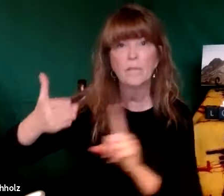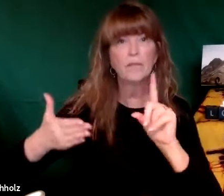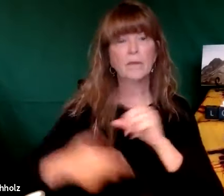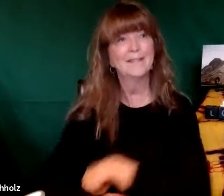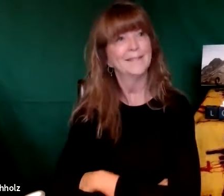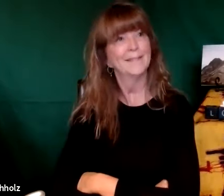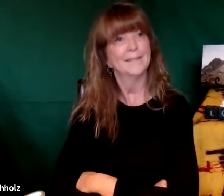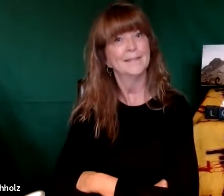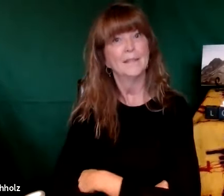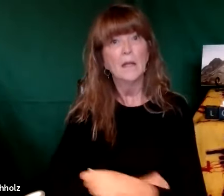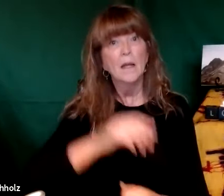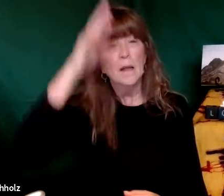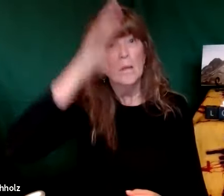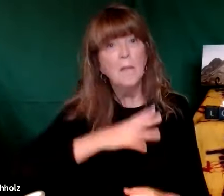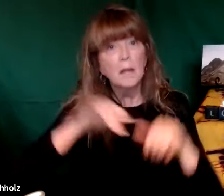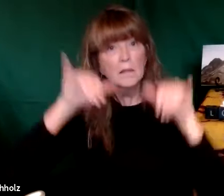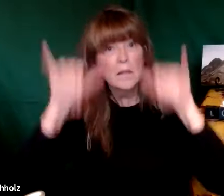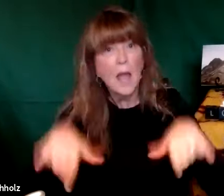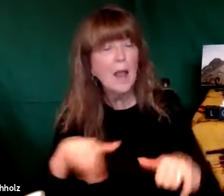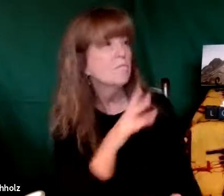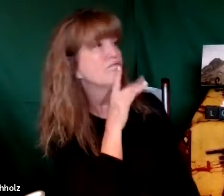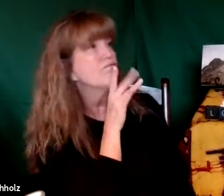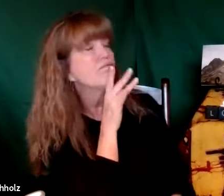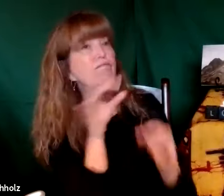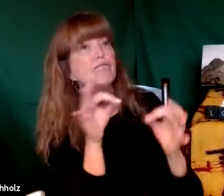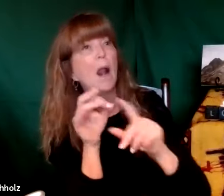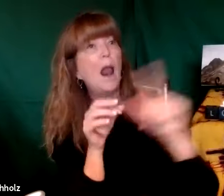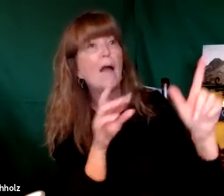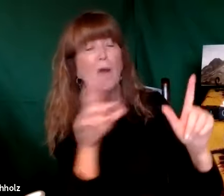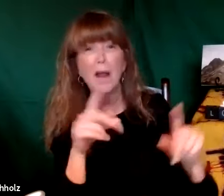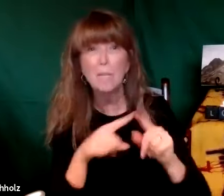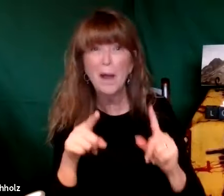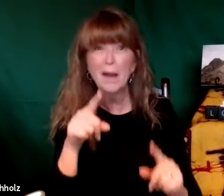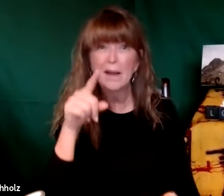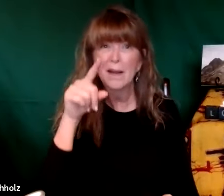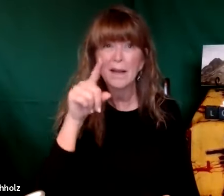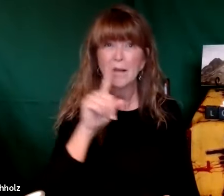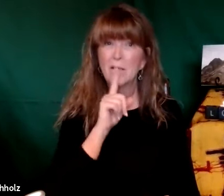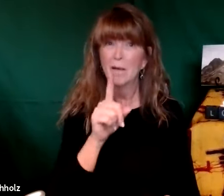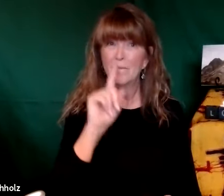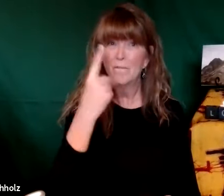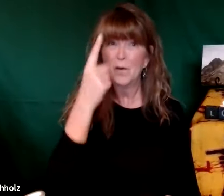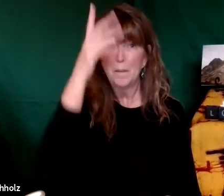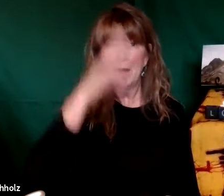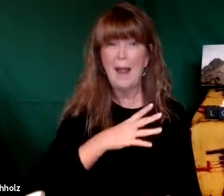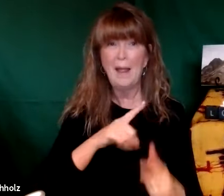and one time they did this experience or experiment and switched out a male for a female